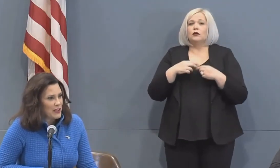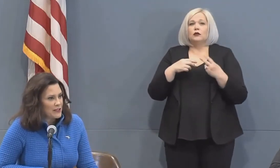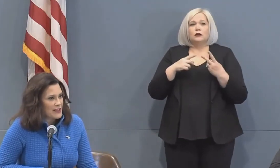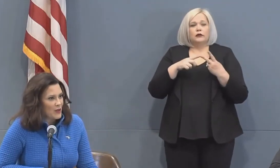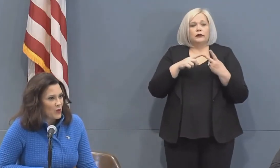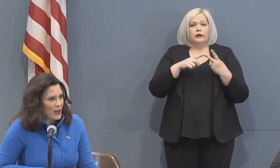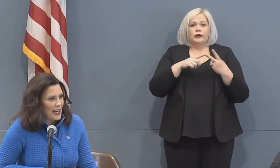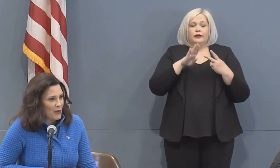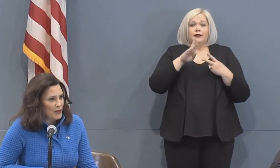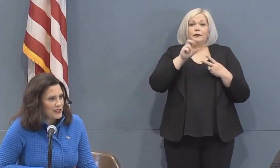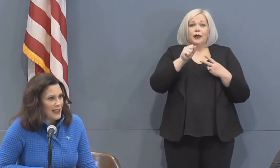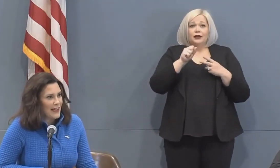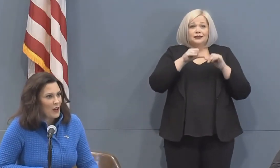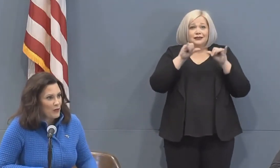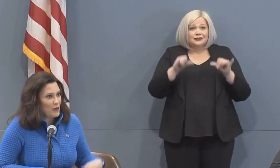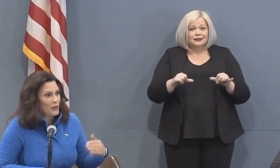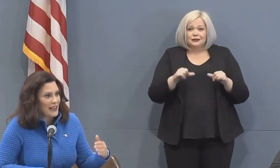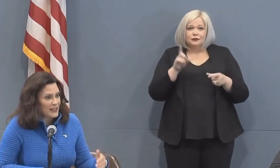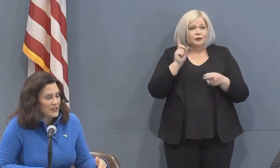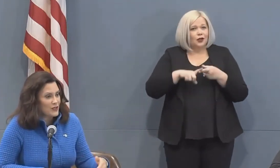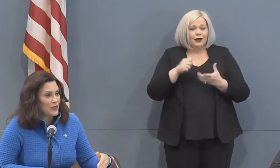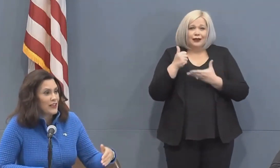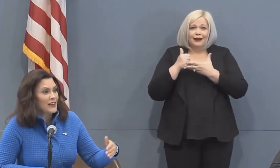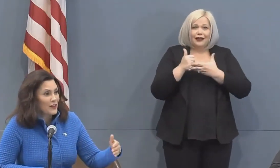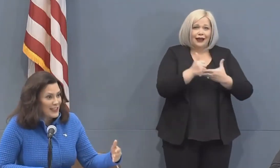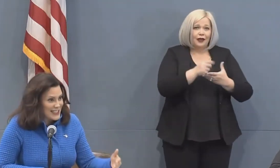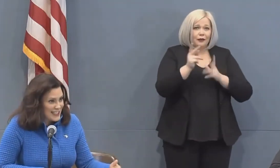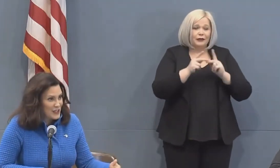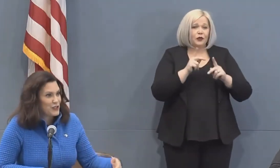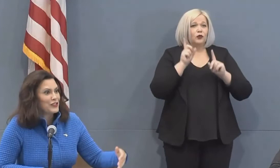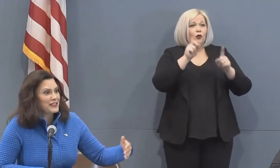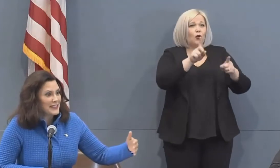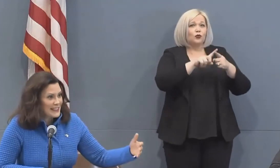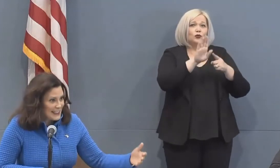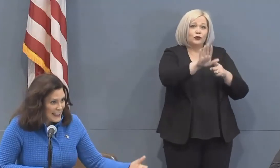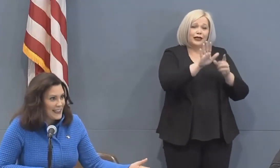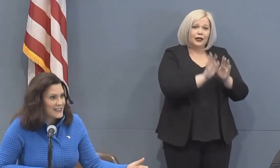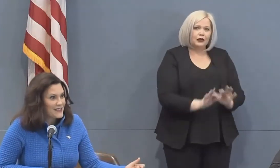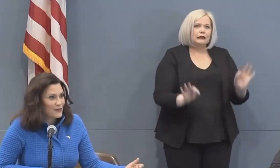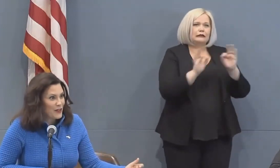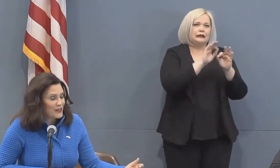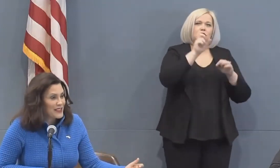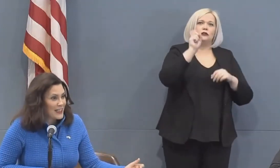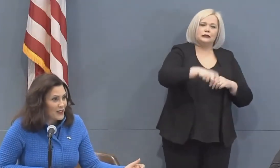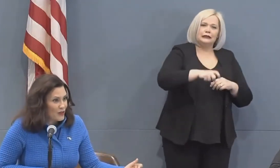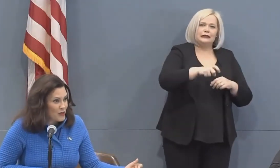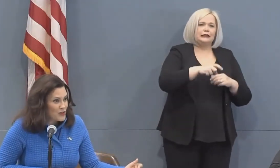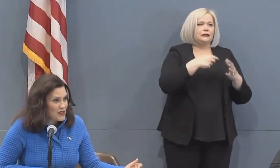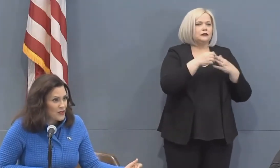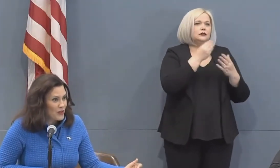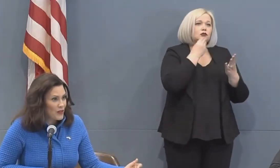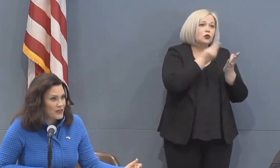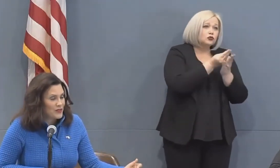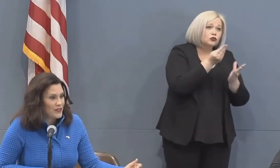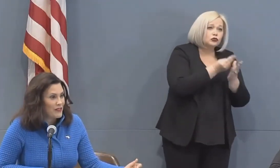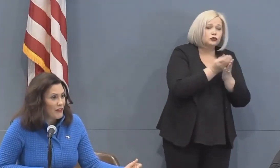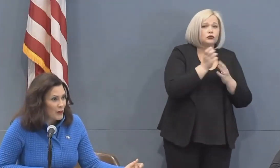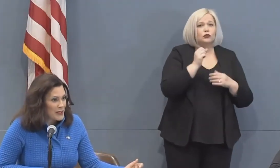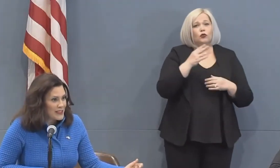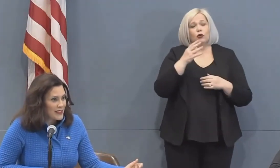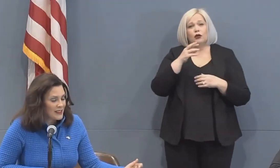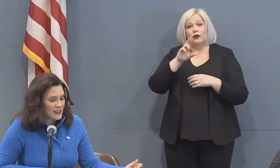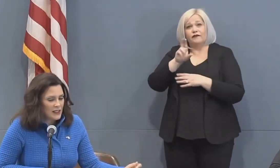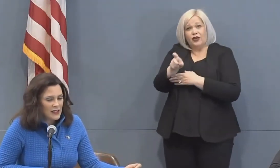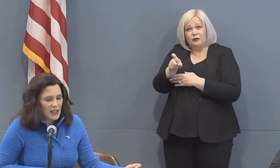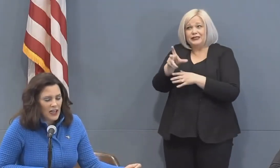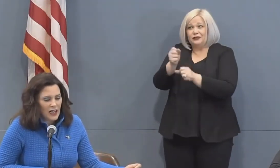bulletin because they weren't able to help people get to their essential needs whether it's getting to the grocery store or to the